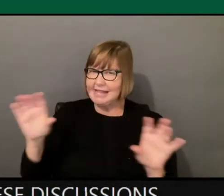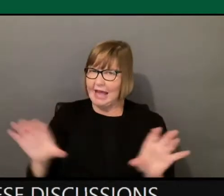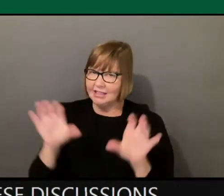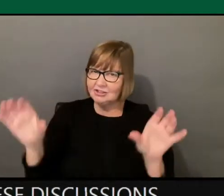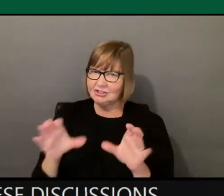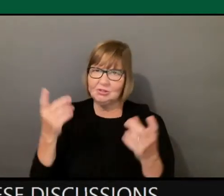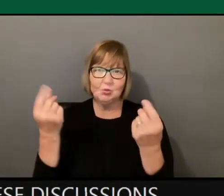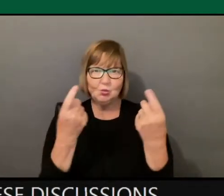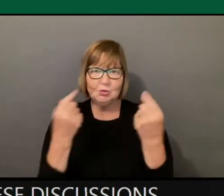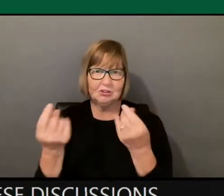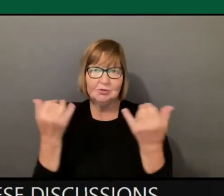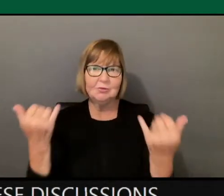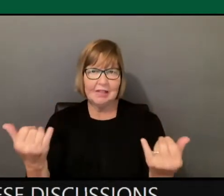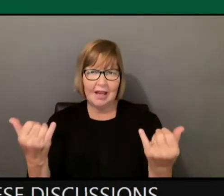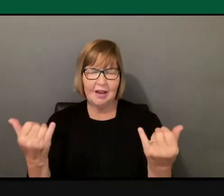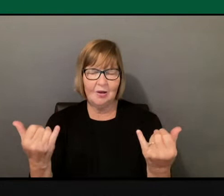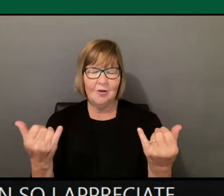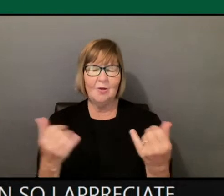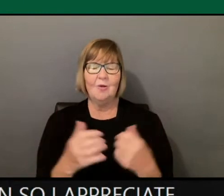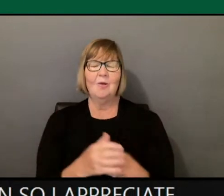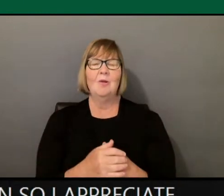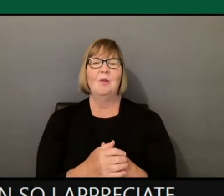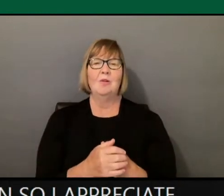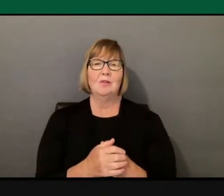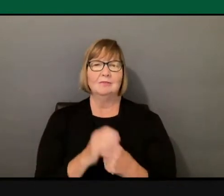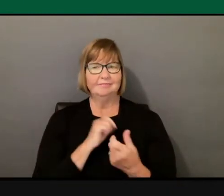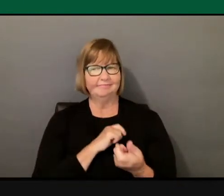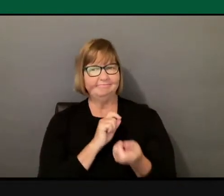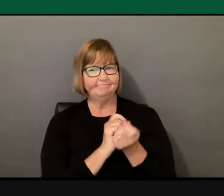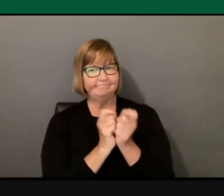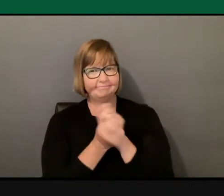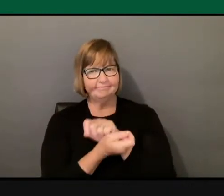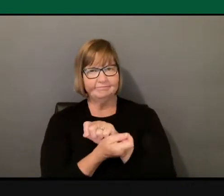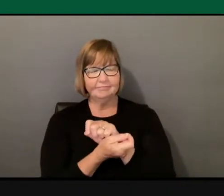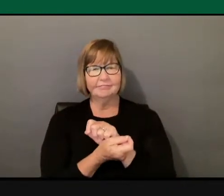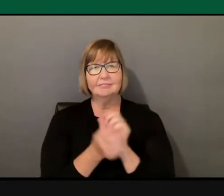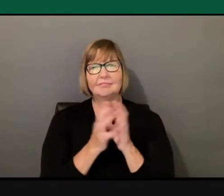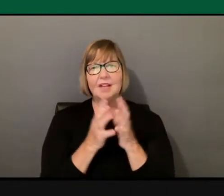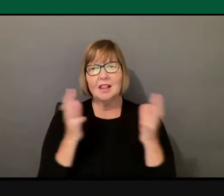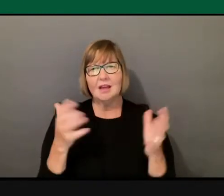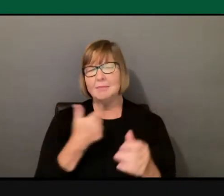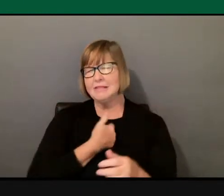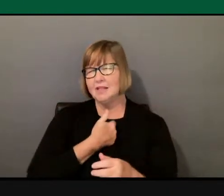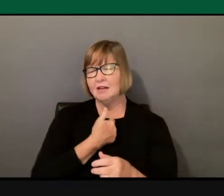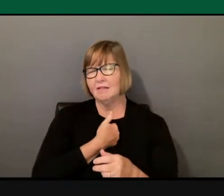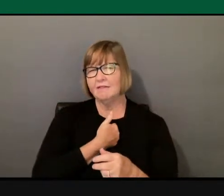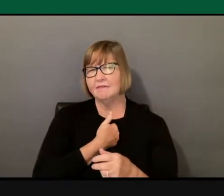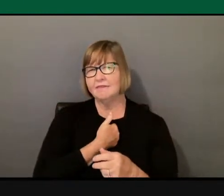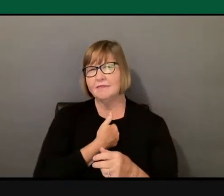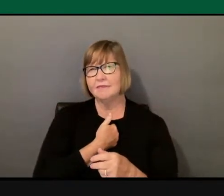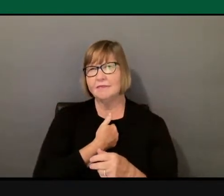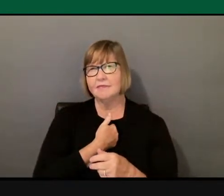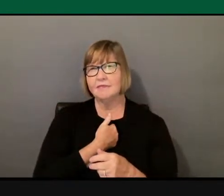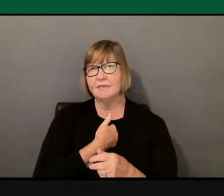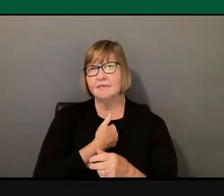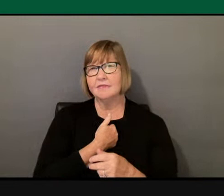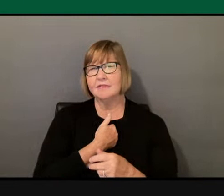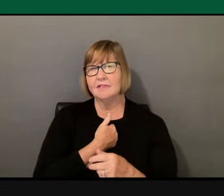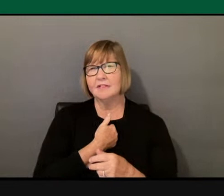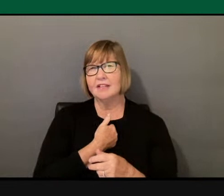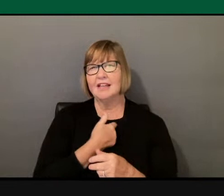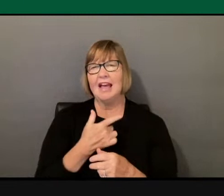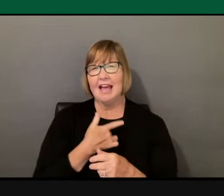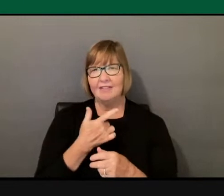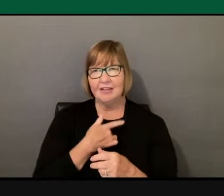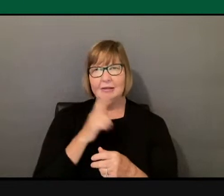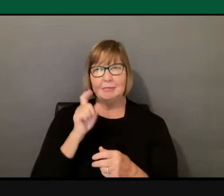for me, I shifted quite a bit where I felt a great need to be out in the community